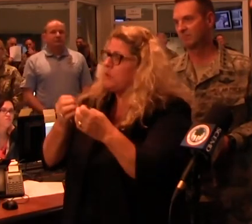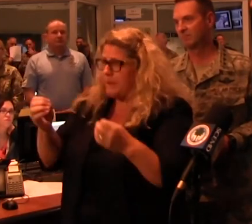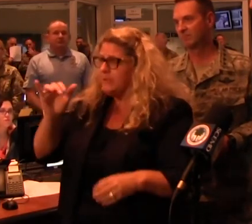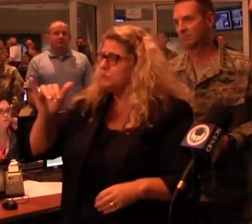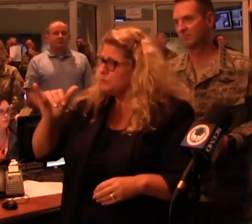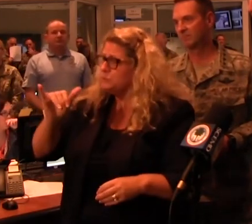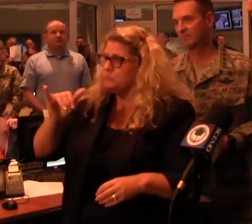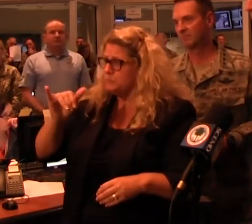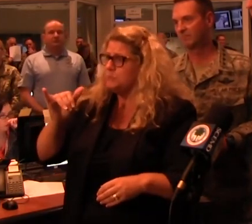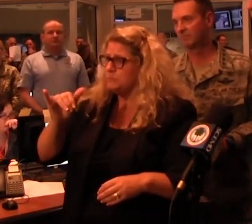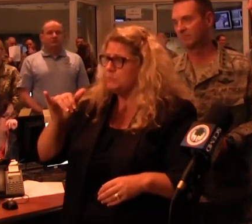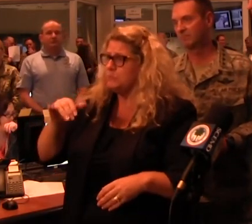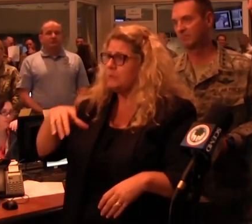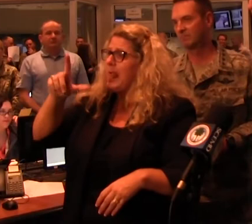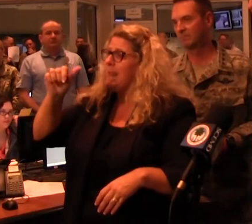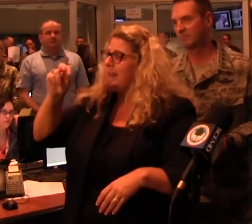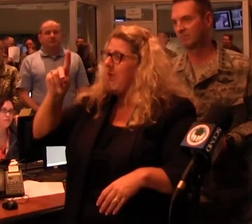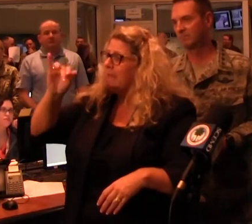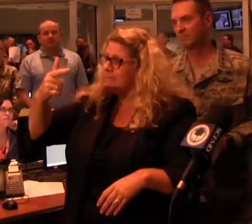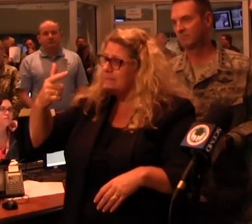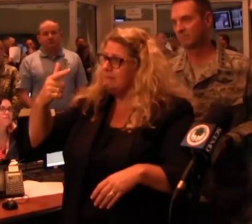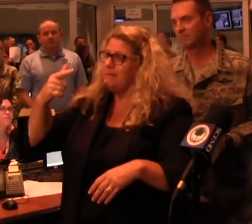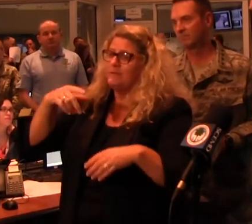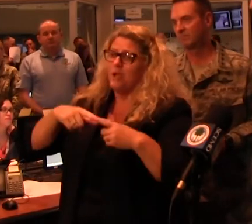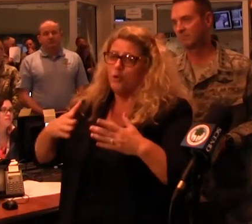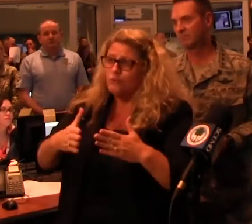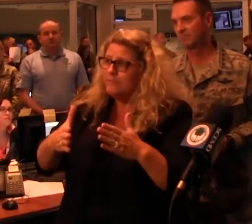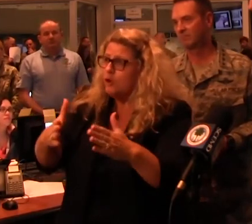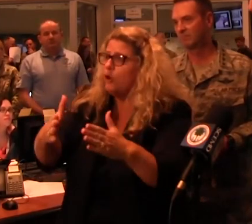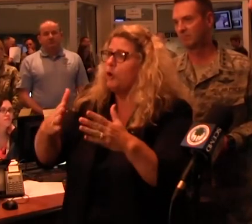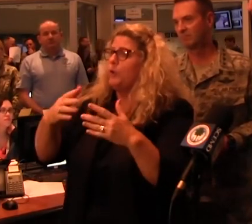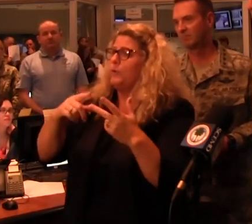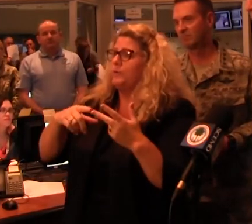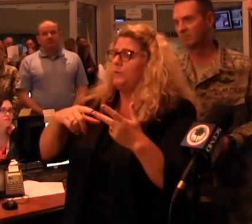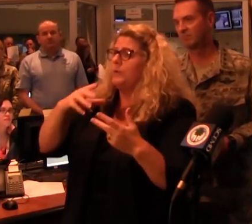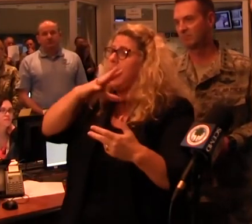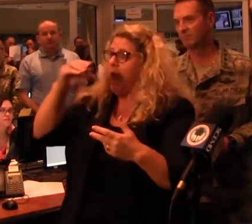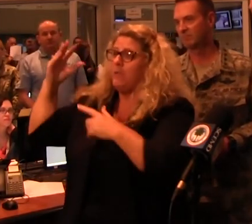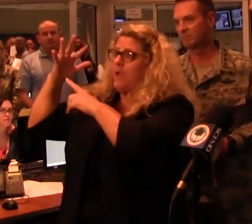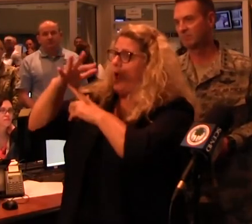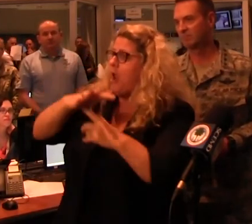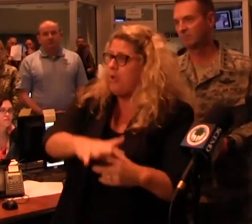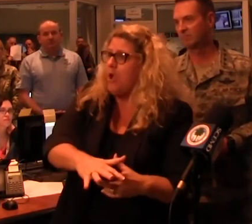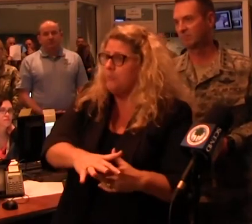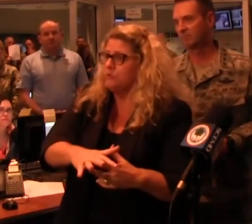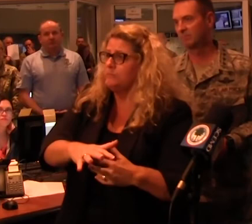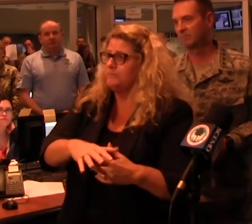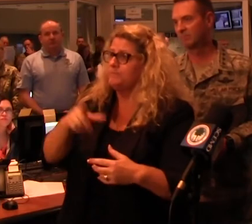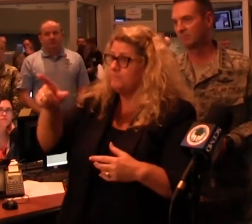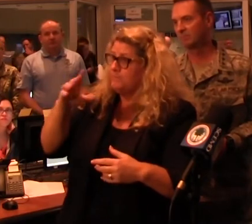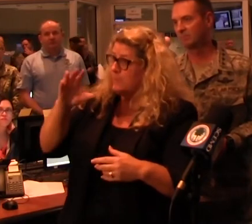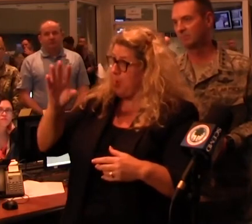some, both landing capability, some river capability, and then again the vertical lift, the helicopters as well. And I understand